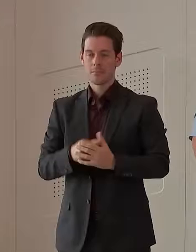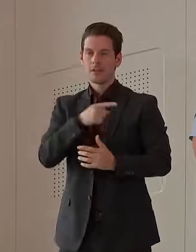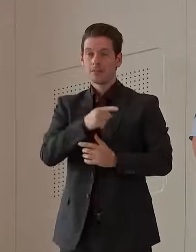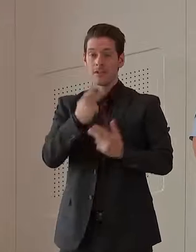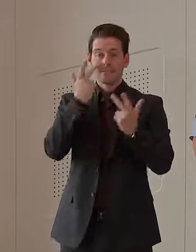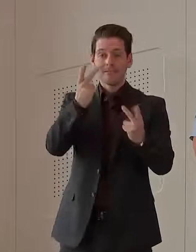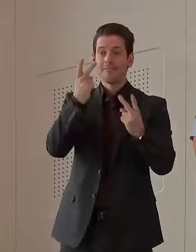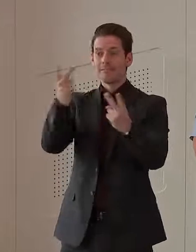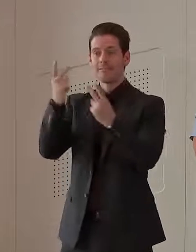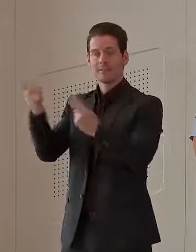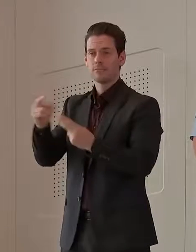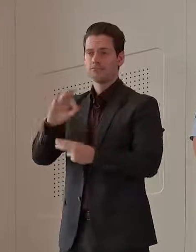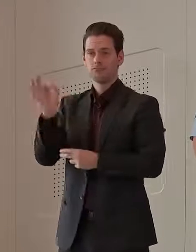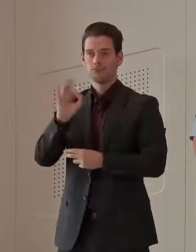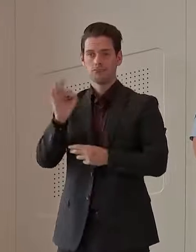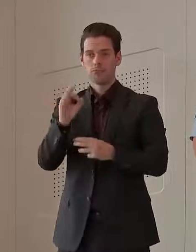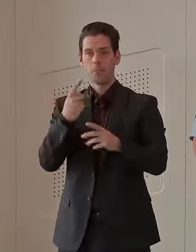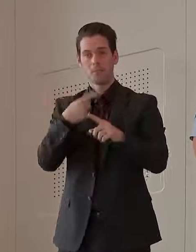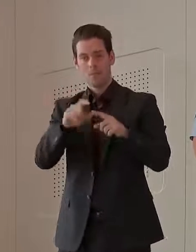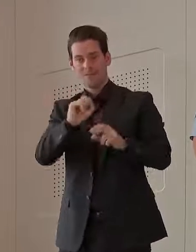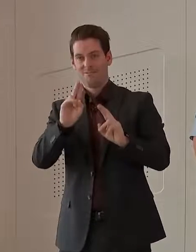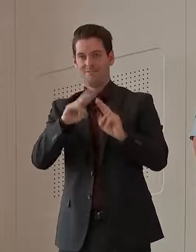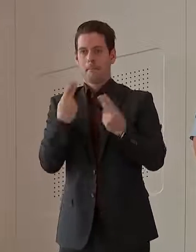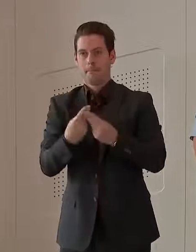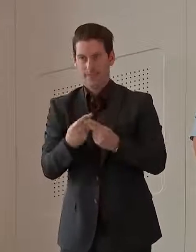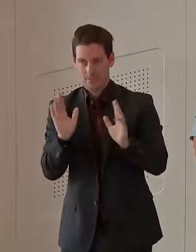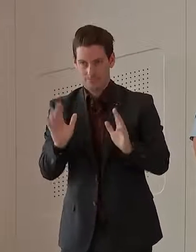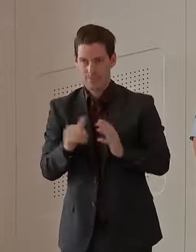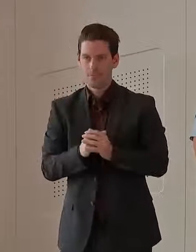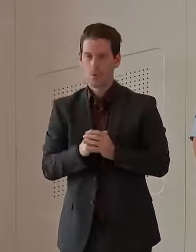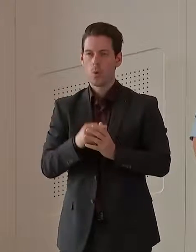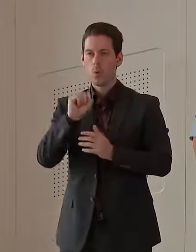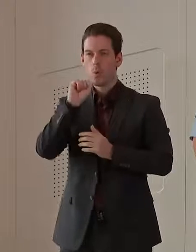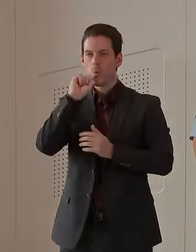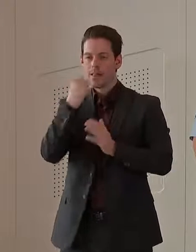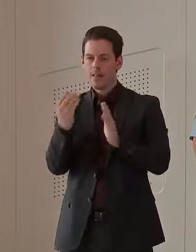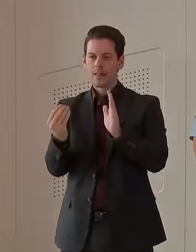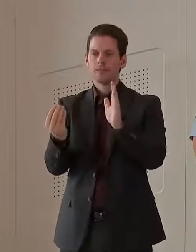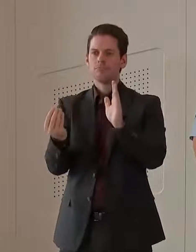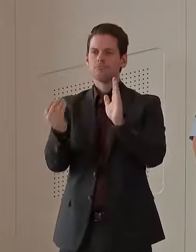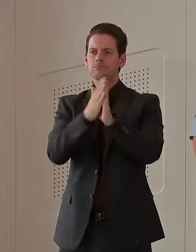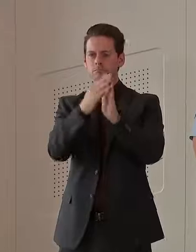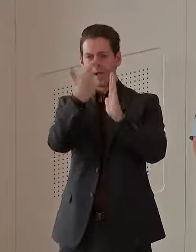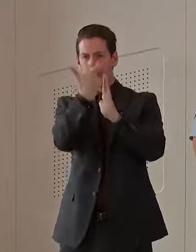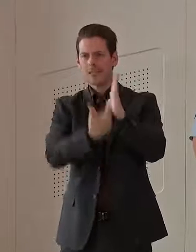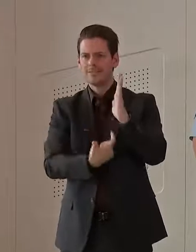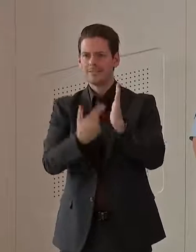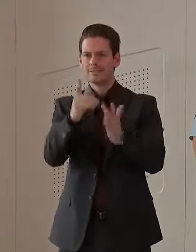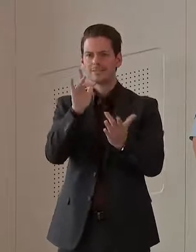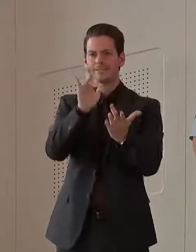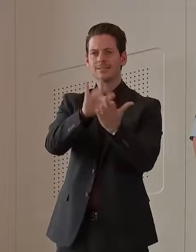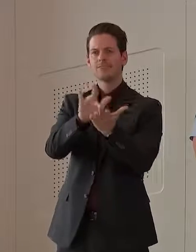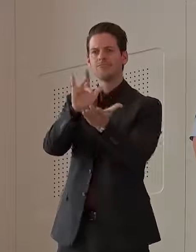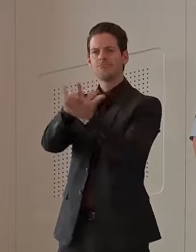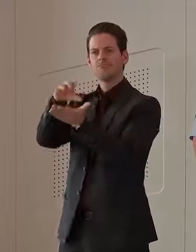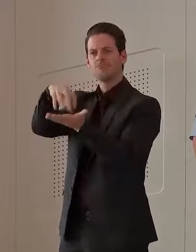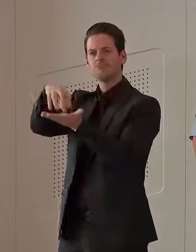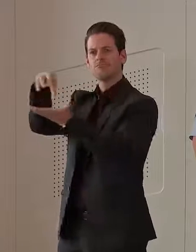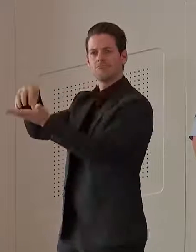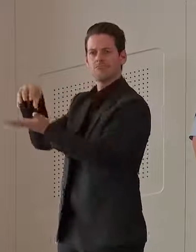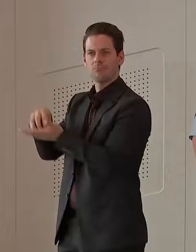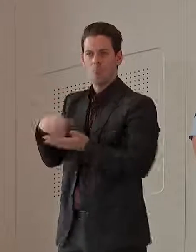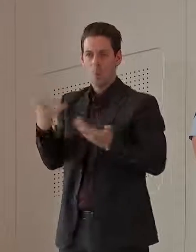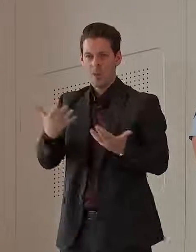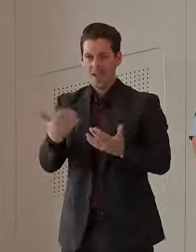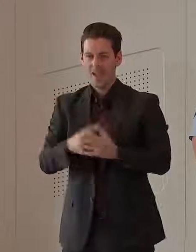places at all. They've mainly been with their family. We will be putting up some exposure sites later on today. There will be some